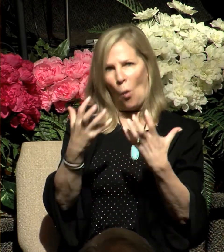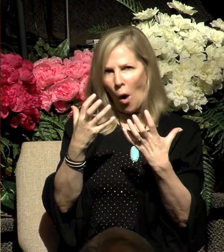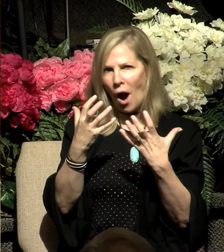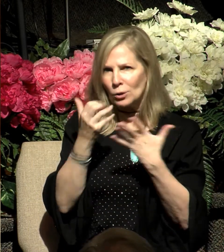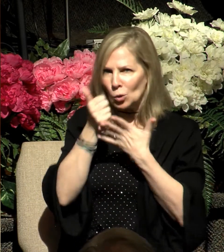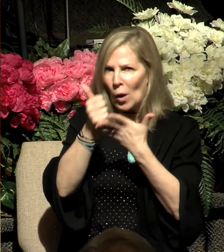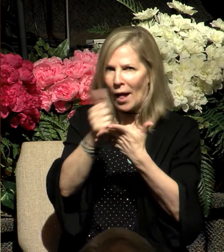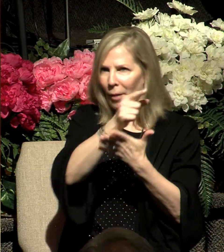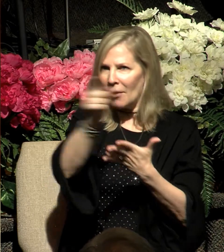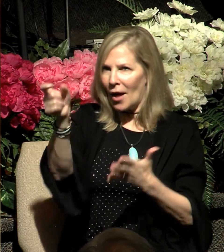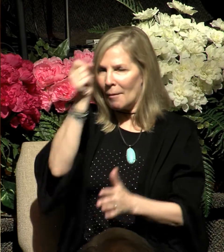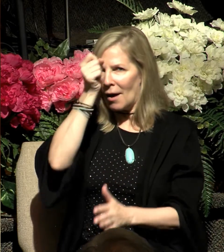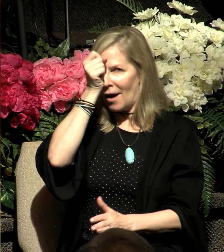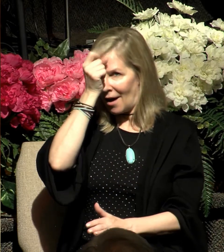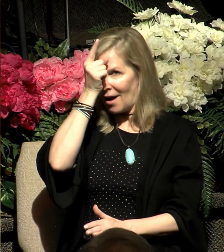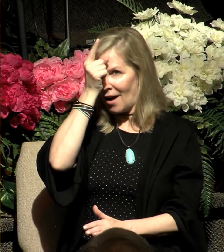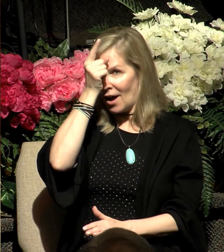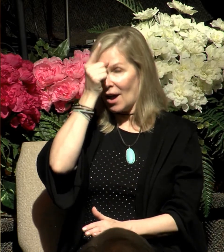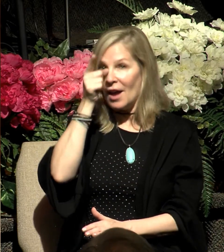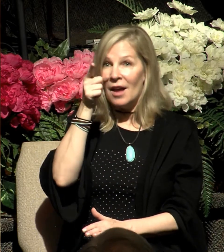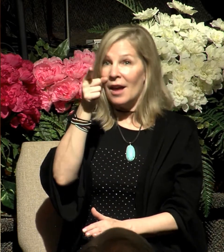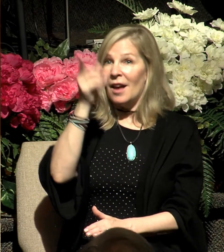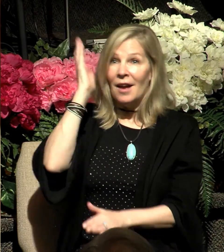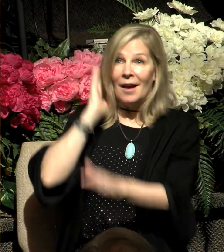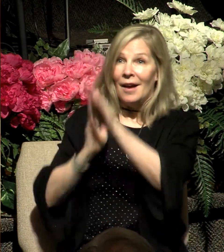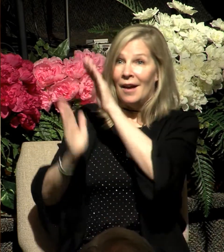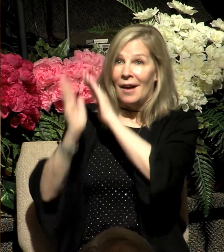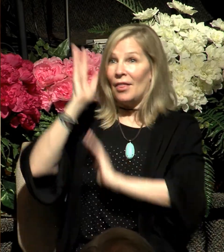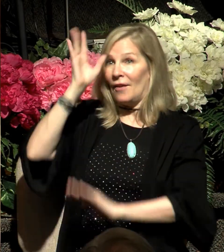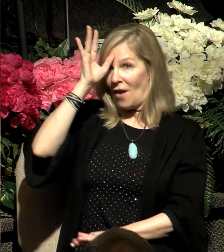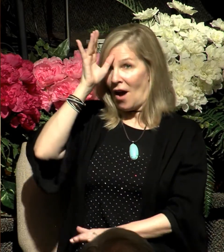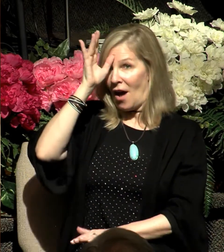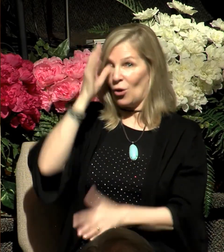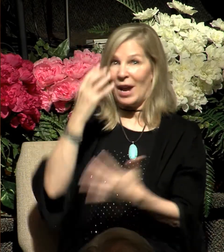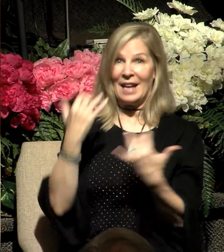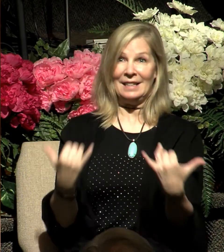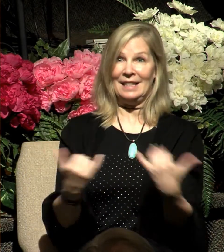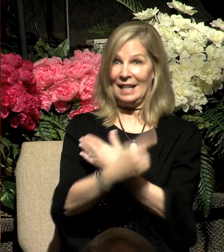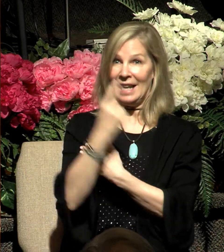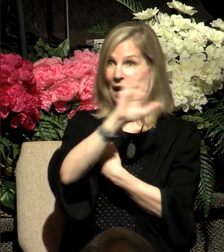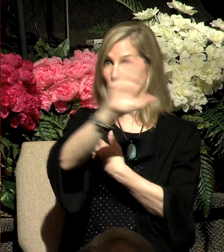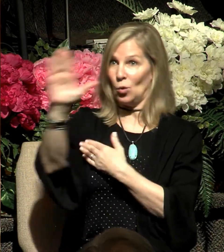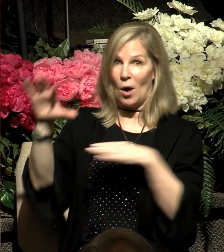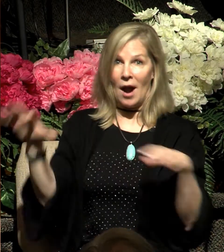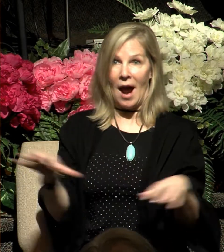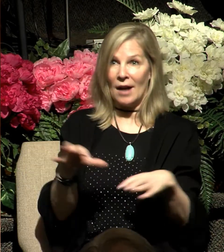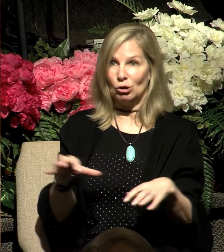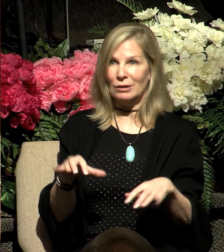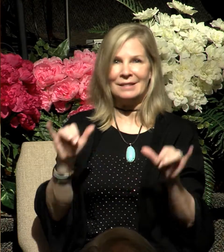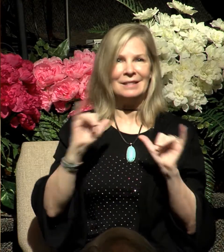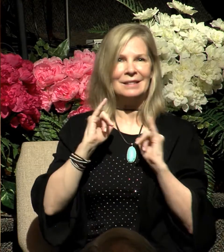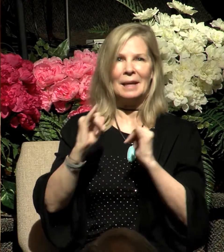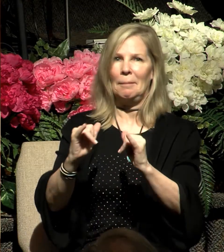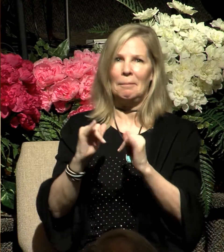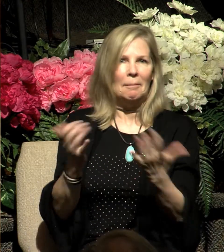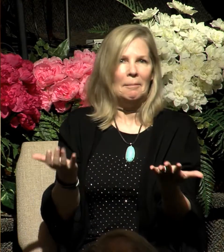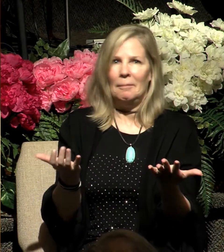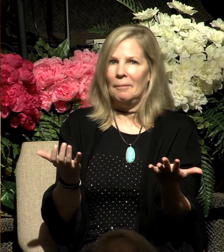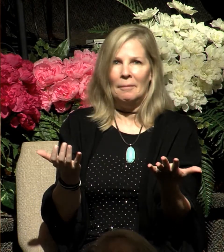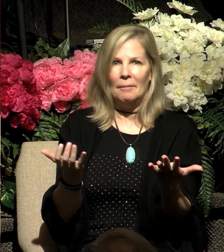the Sanhedrin so that they can see that there is a correlation, a connection between the Jewish people and them